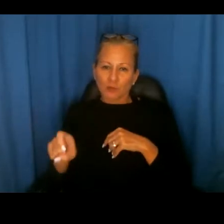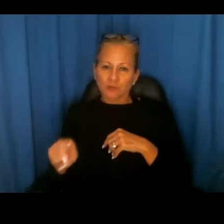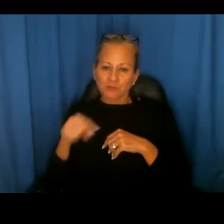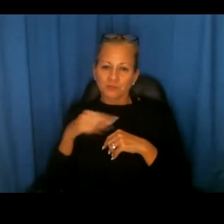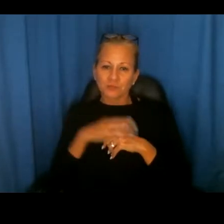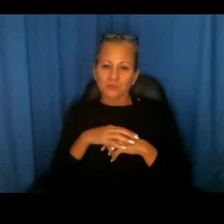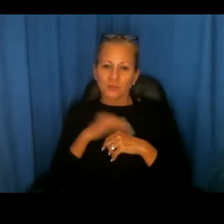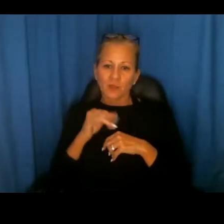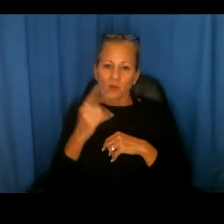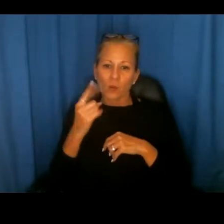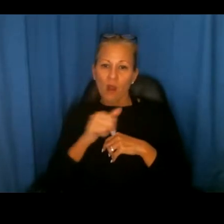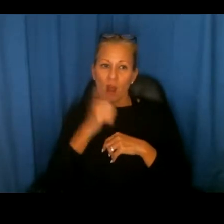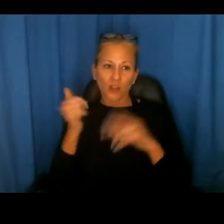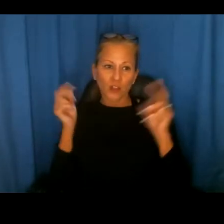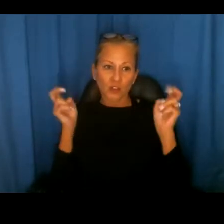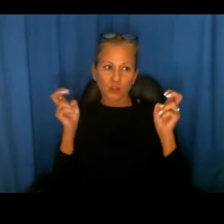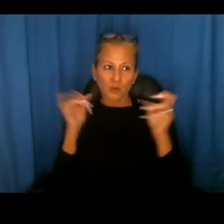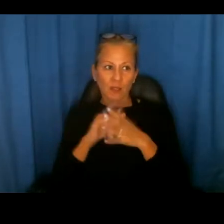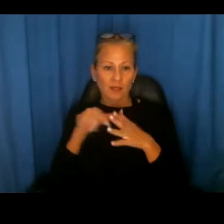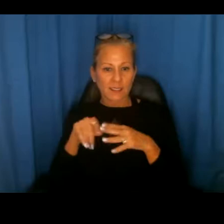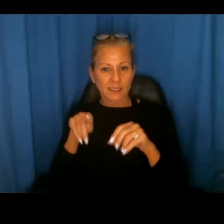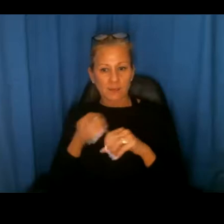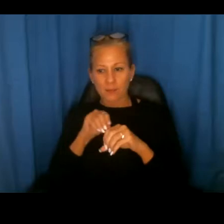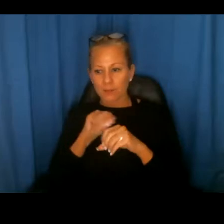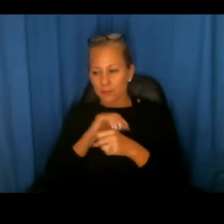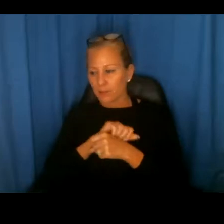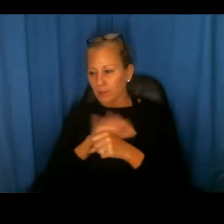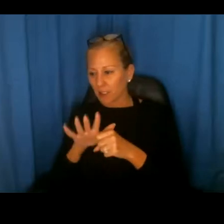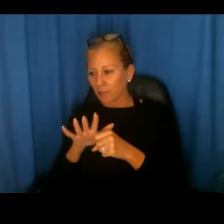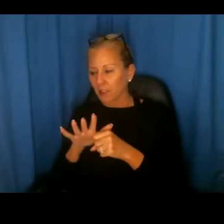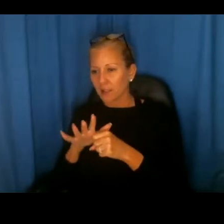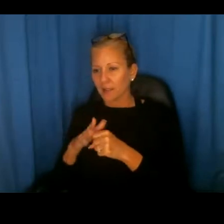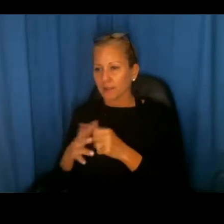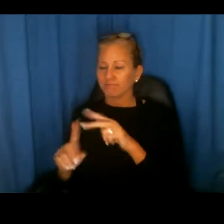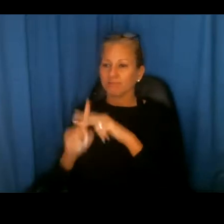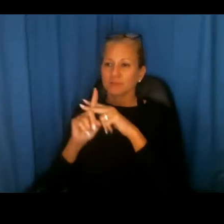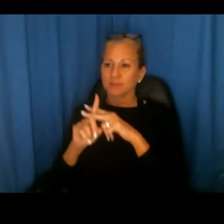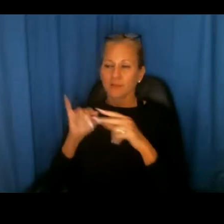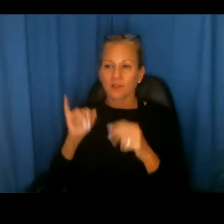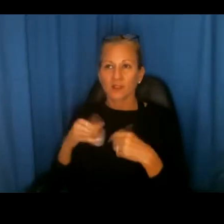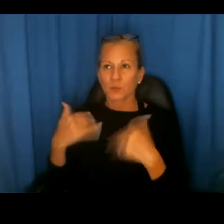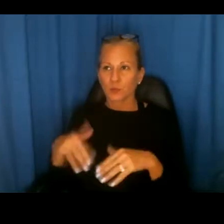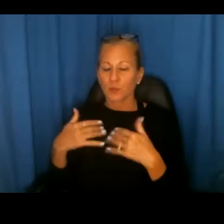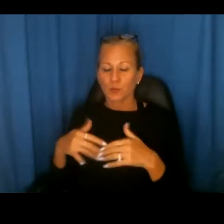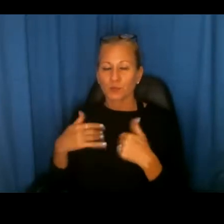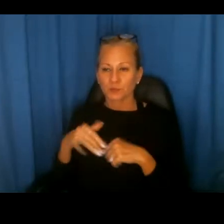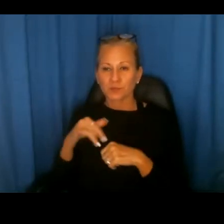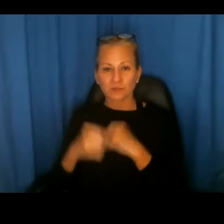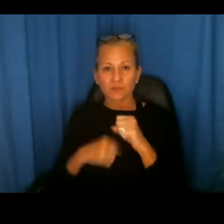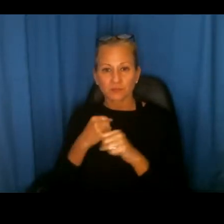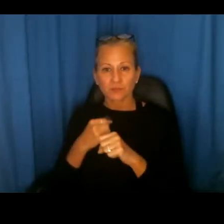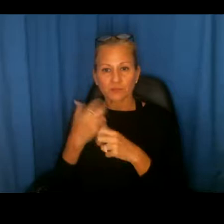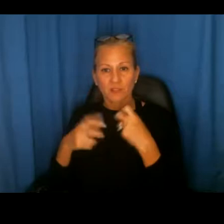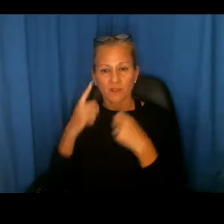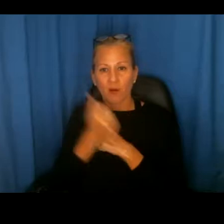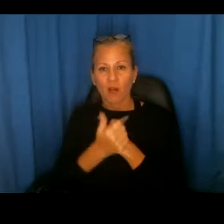yet one other issue that this pandemic has brought to light this past year has been very illuminating for all of us. Uh, and I'm,